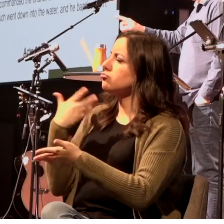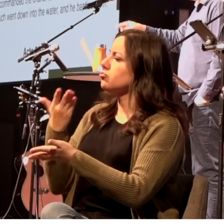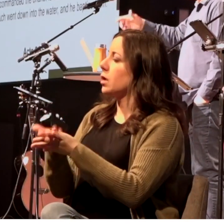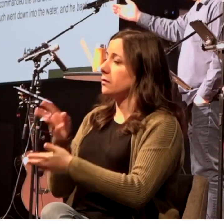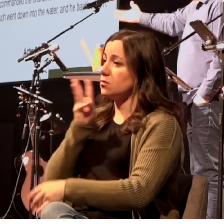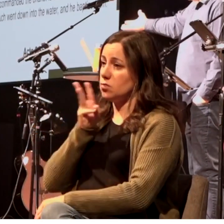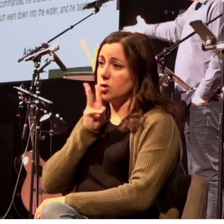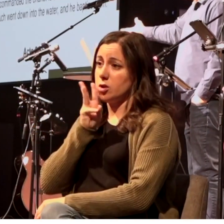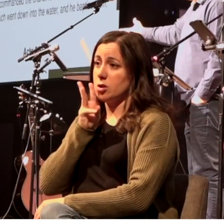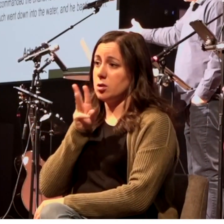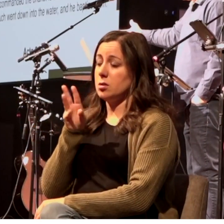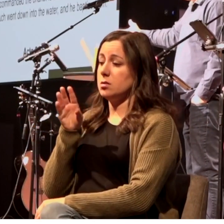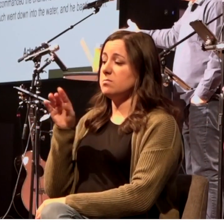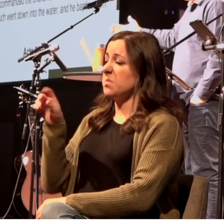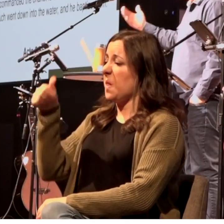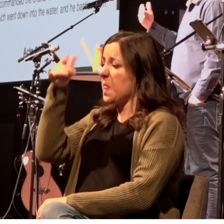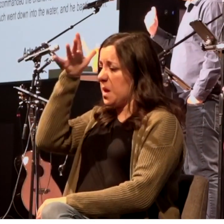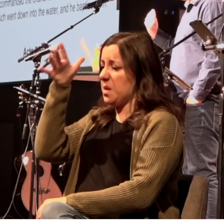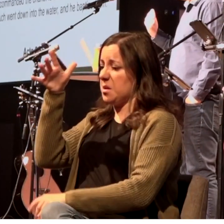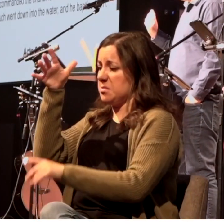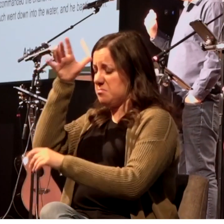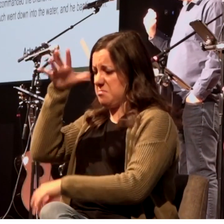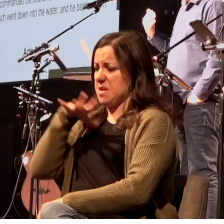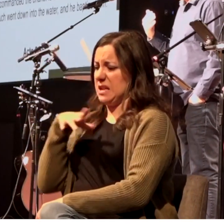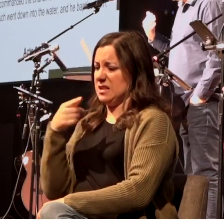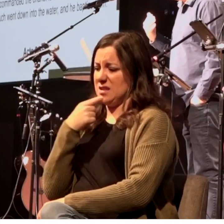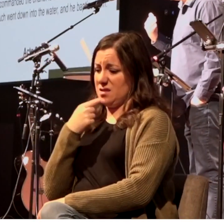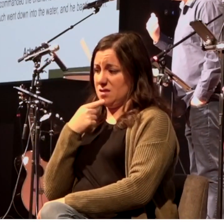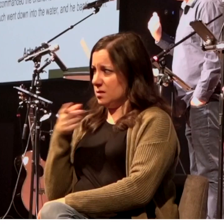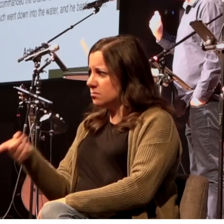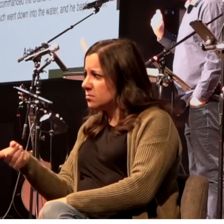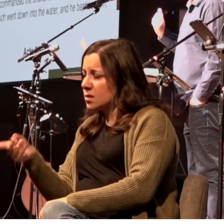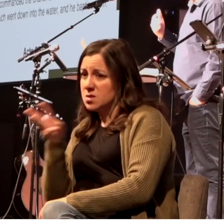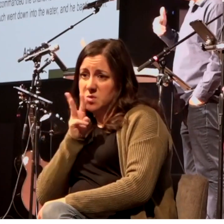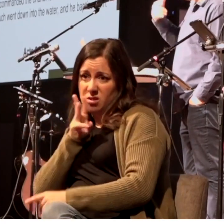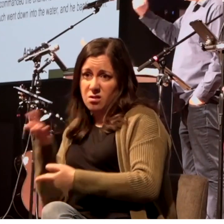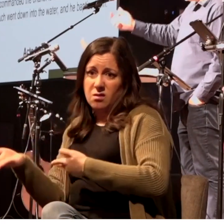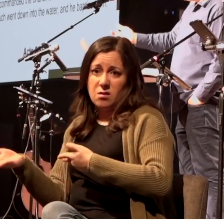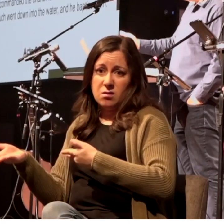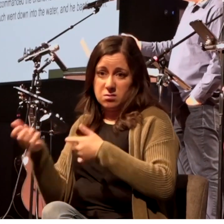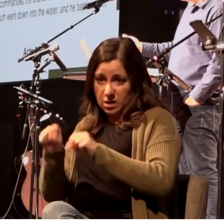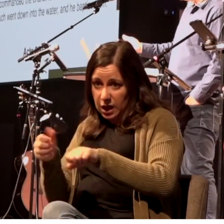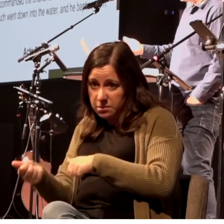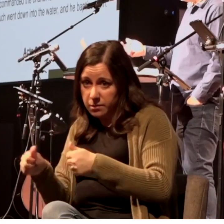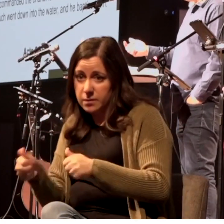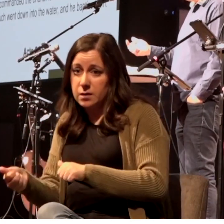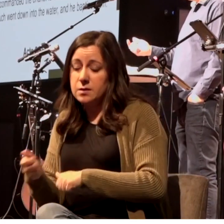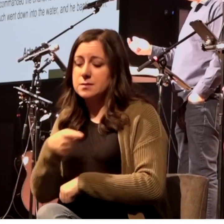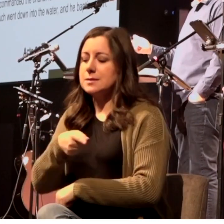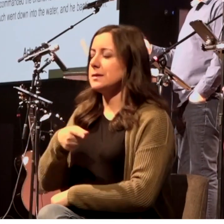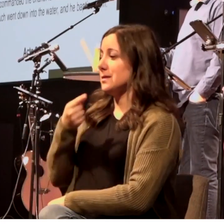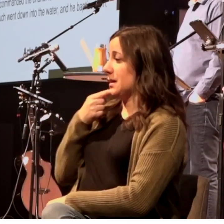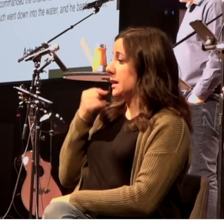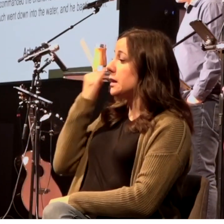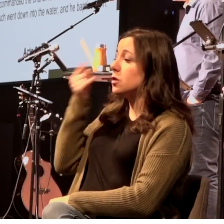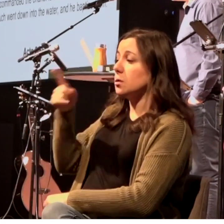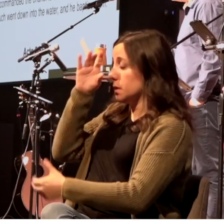see here is water what hinders me from being baptized and then Philip said if you believe with all your heart